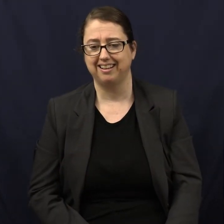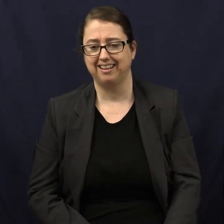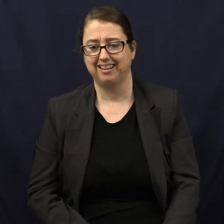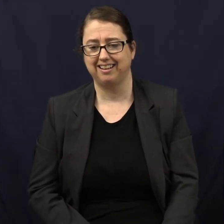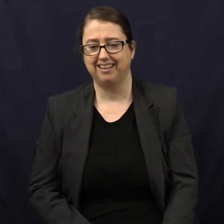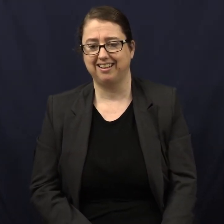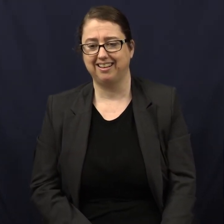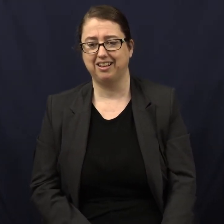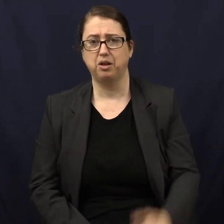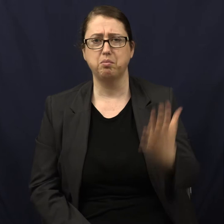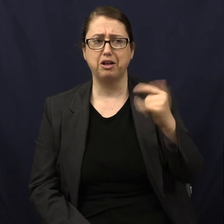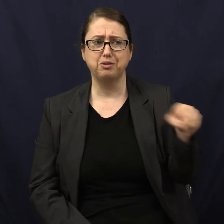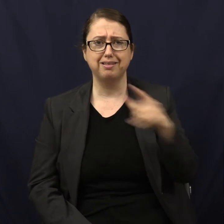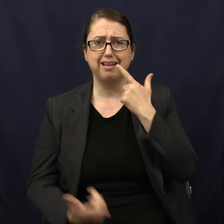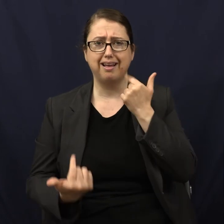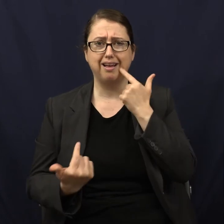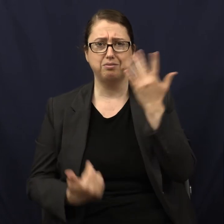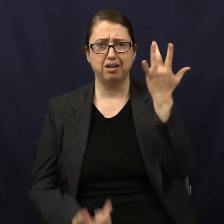Why are you laughing?